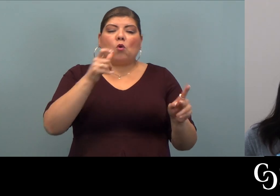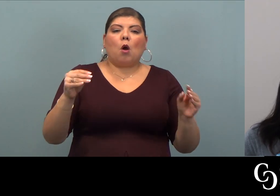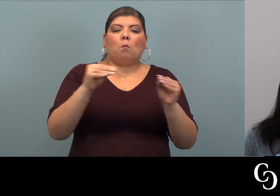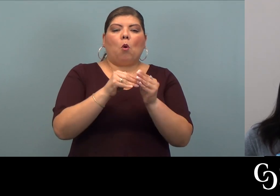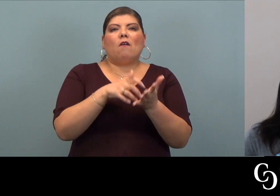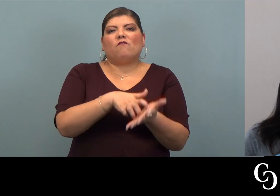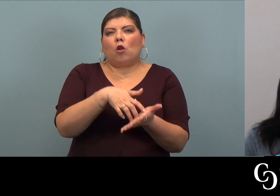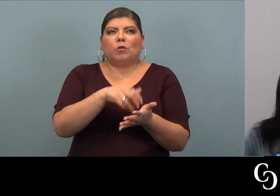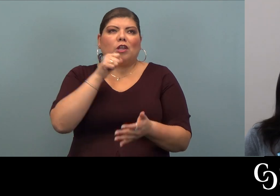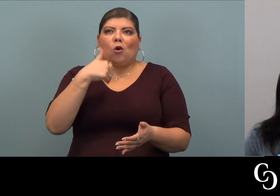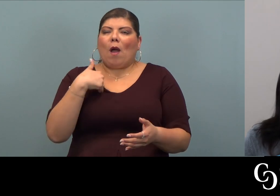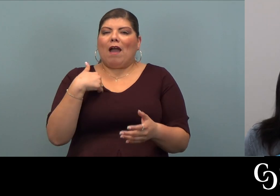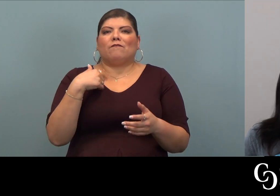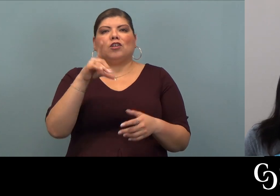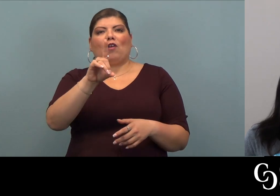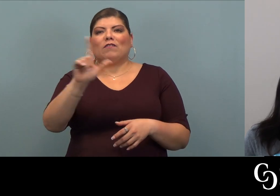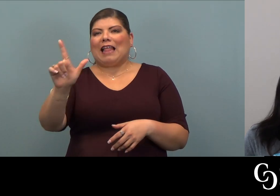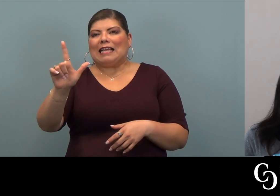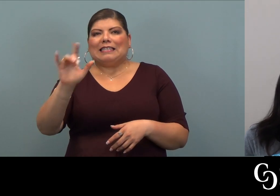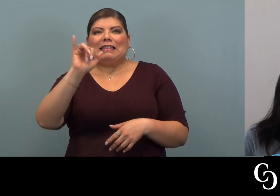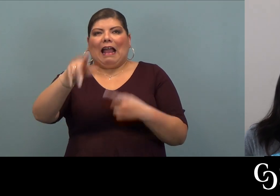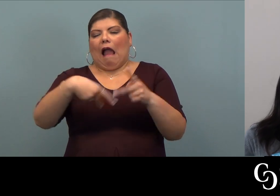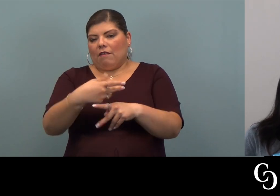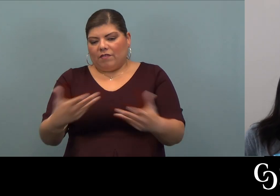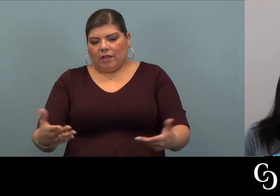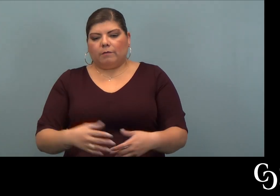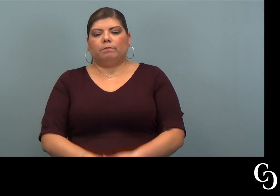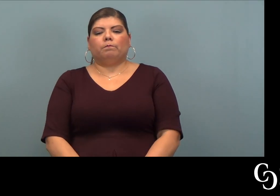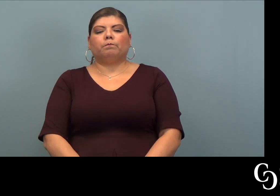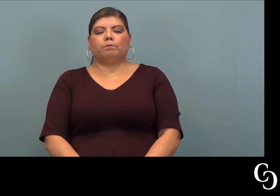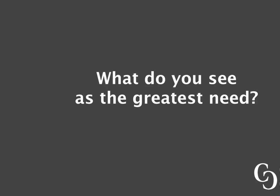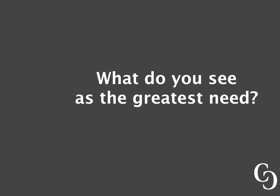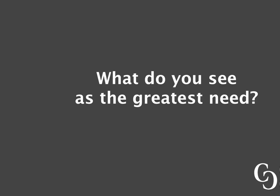folks that are more vulnerable, don't have a driver's license, things like that.